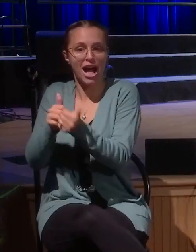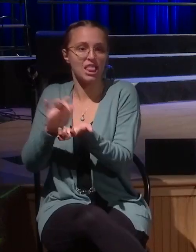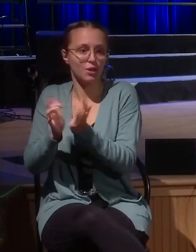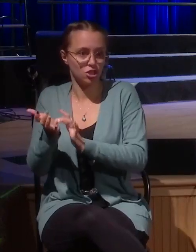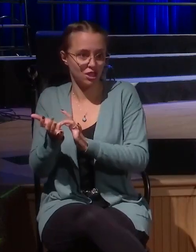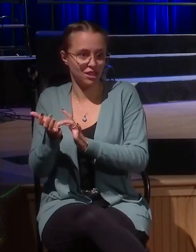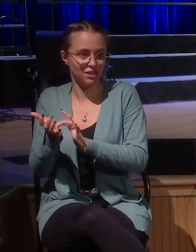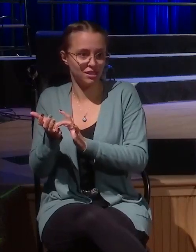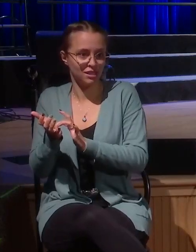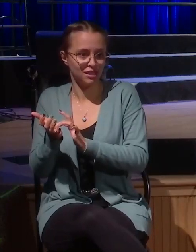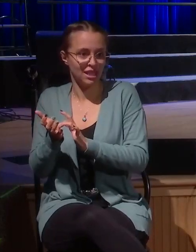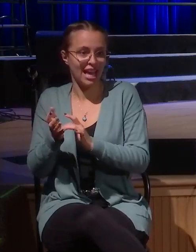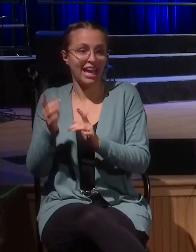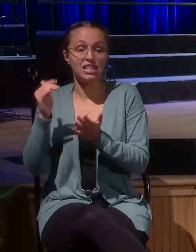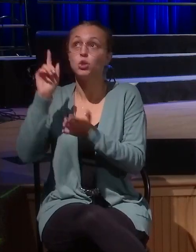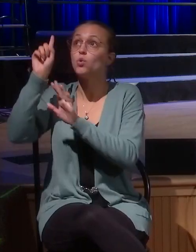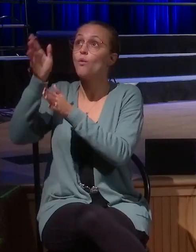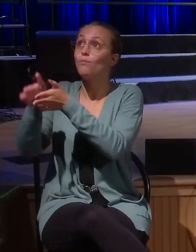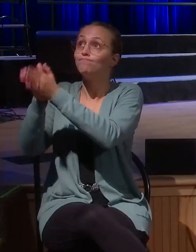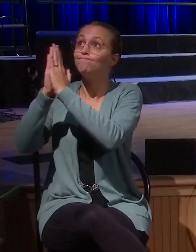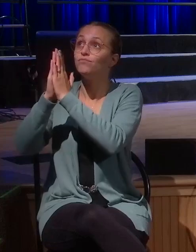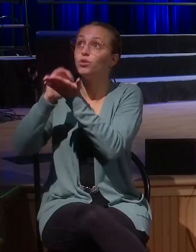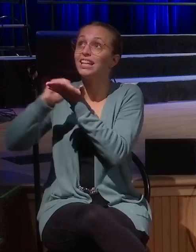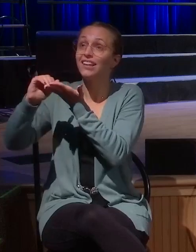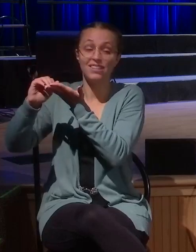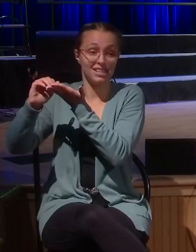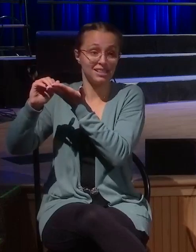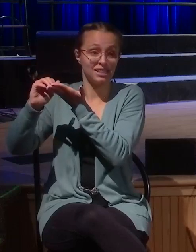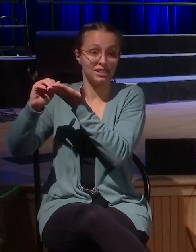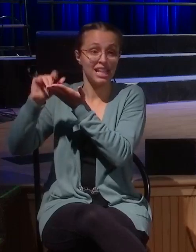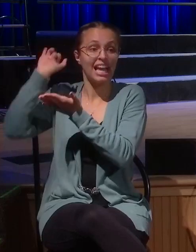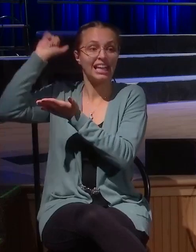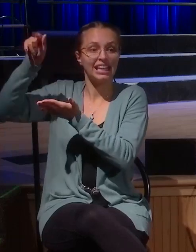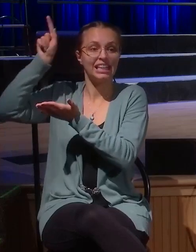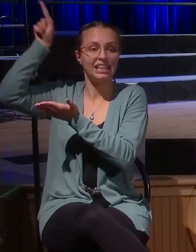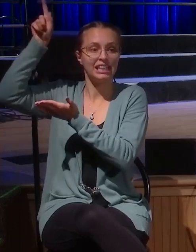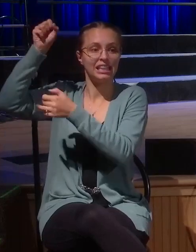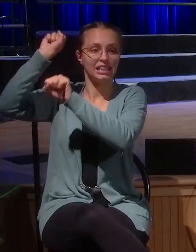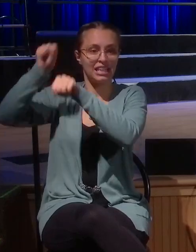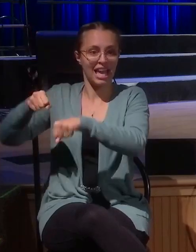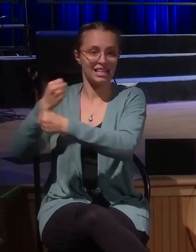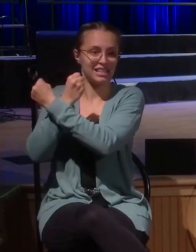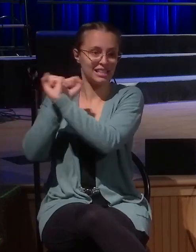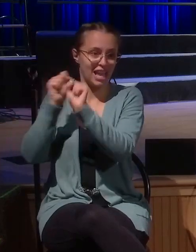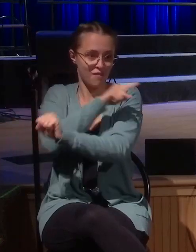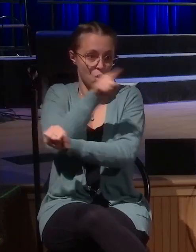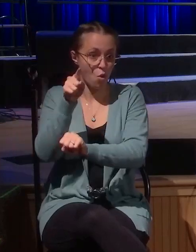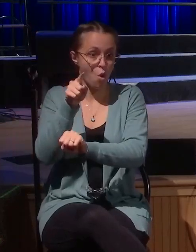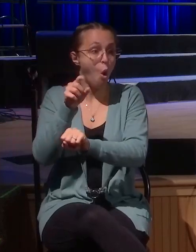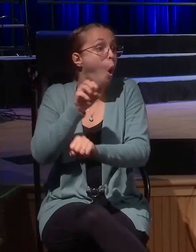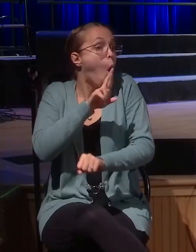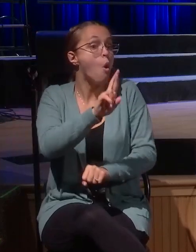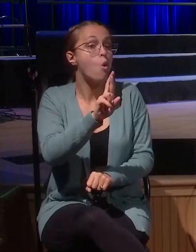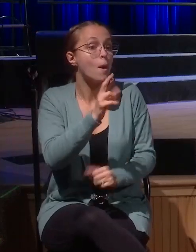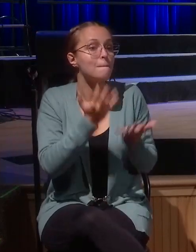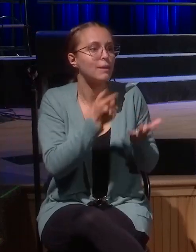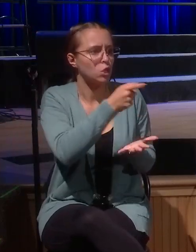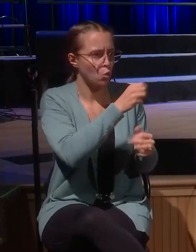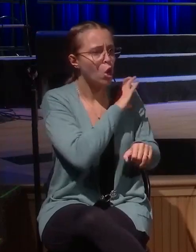soul in eternity. We're going to talk about that. But if you are also here and you say, I've been a Christian all my life, I've been following Jesus all the time,